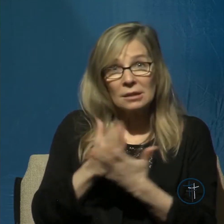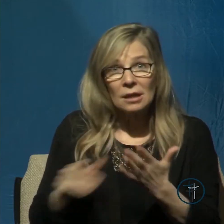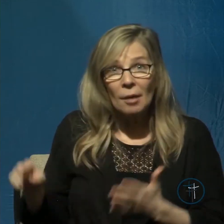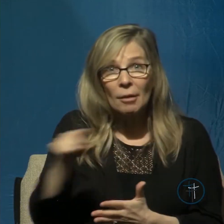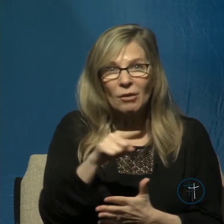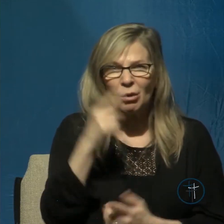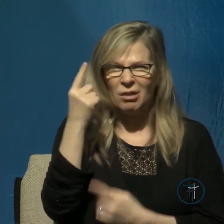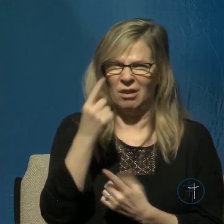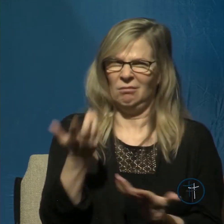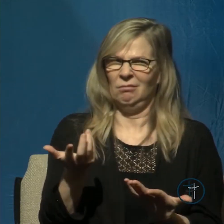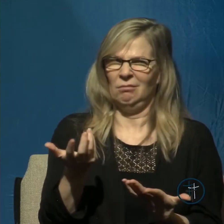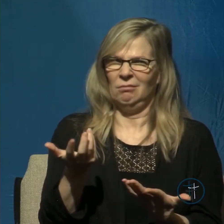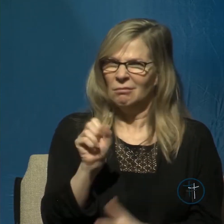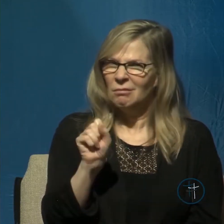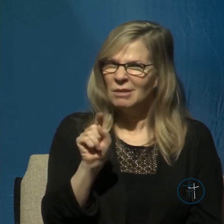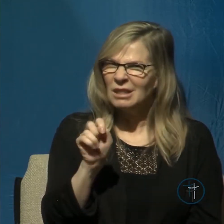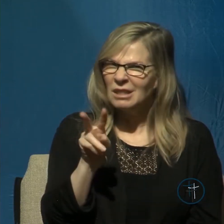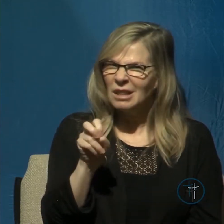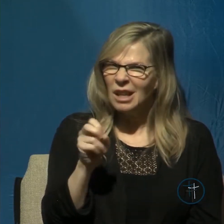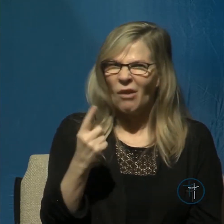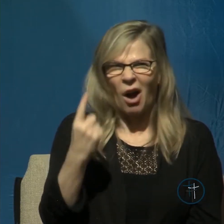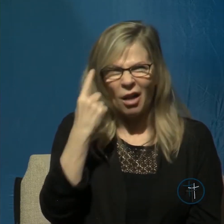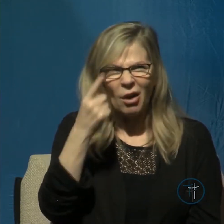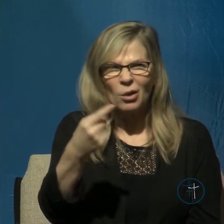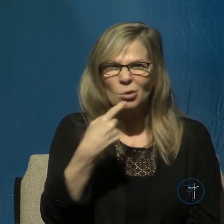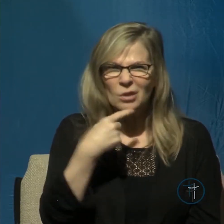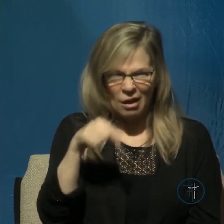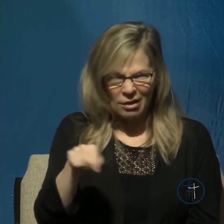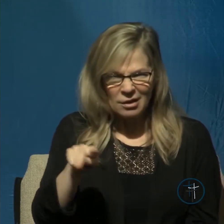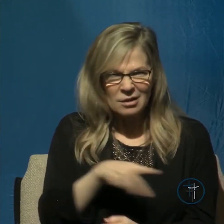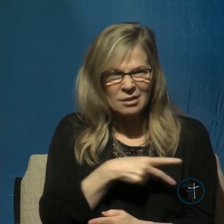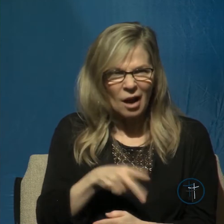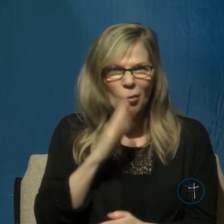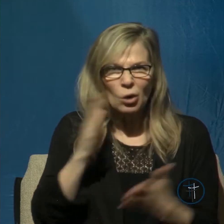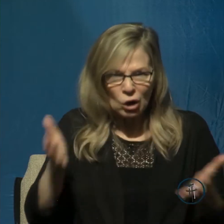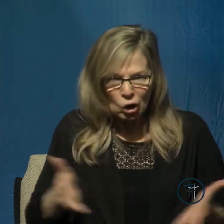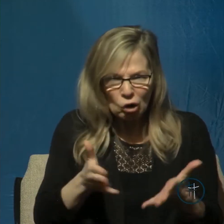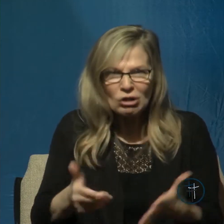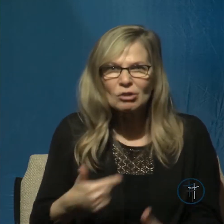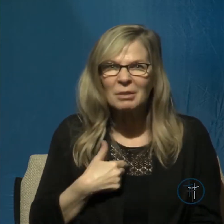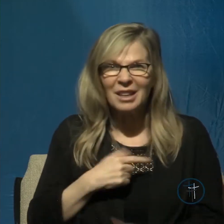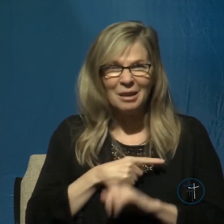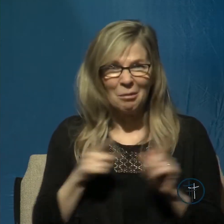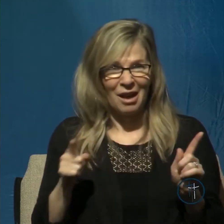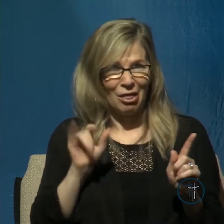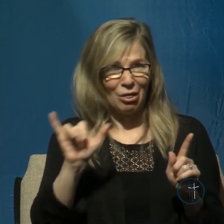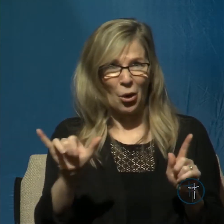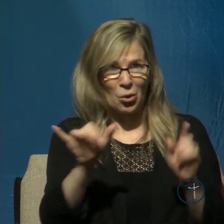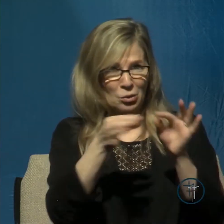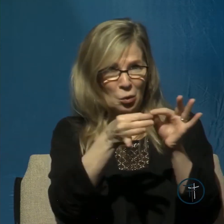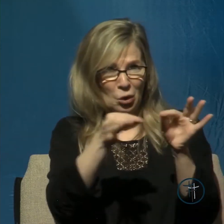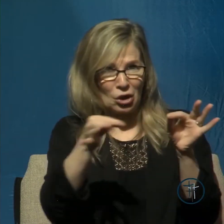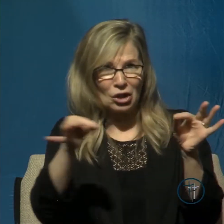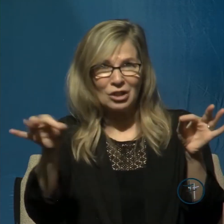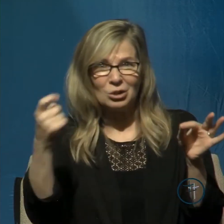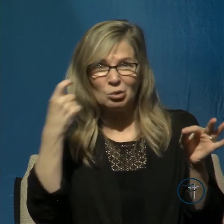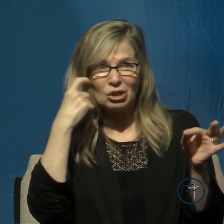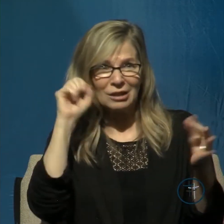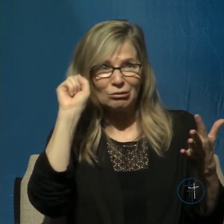thinking, Steve, I thought you said that this Psalm would be a comfort to me, would be an encouragement to me. But these words that you've just read from David,